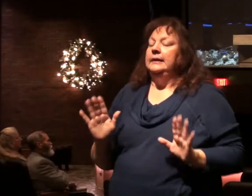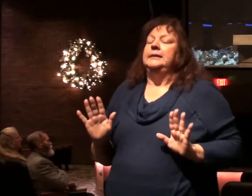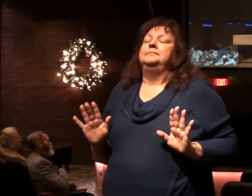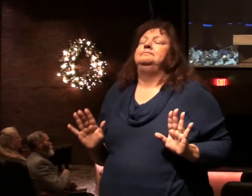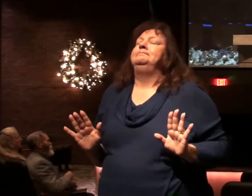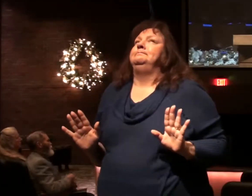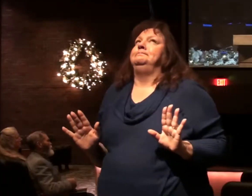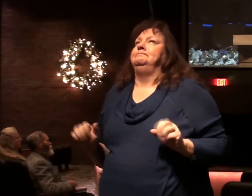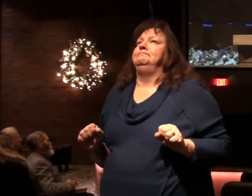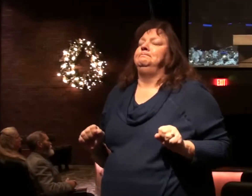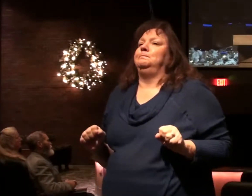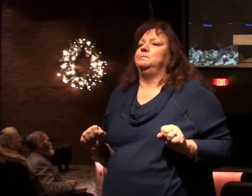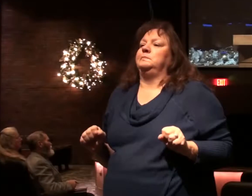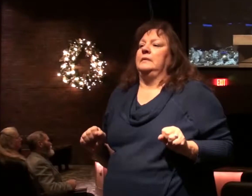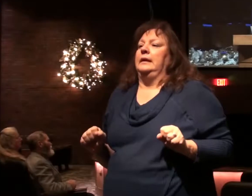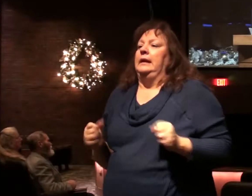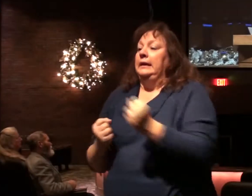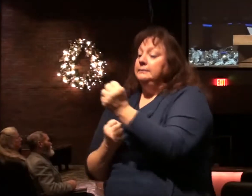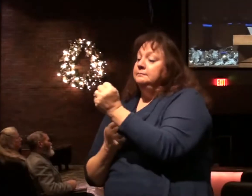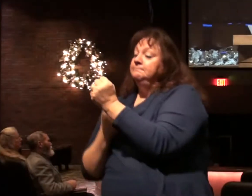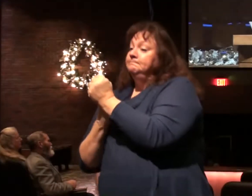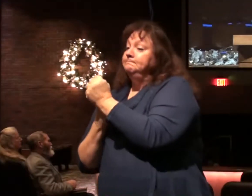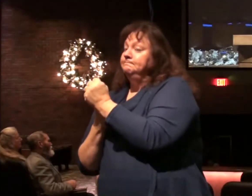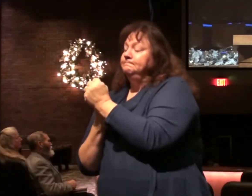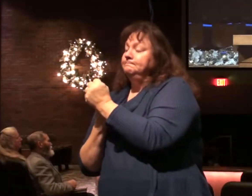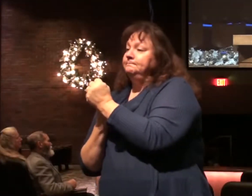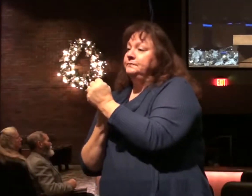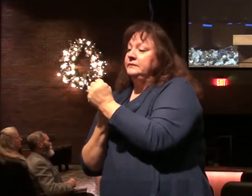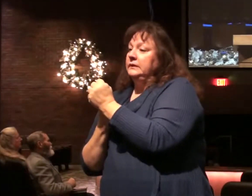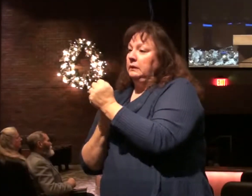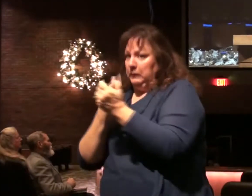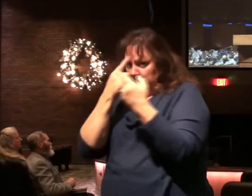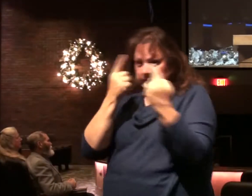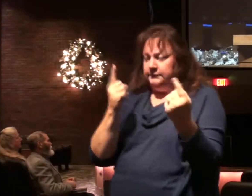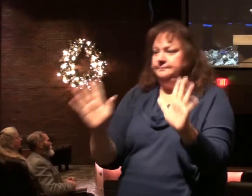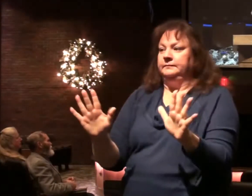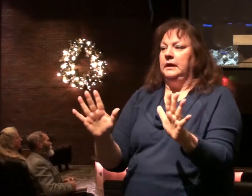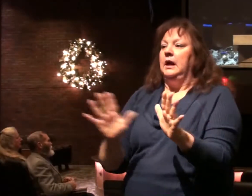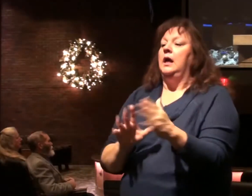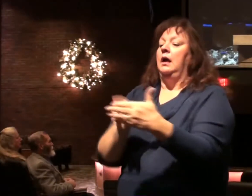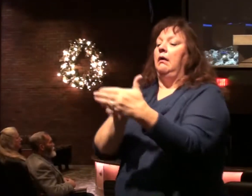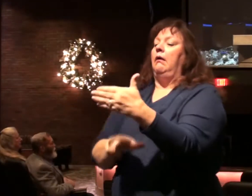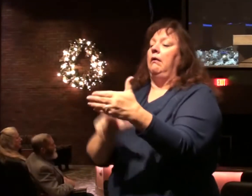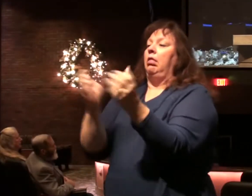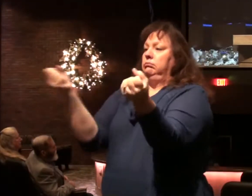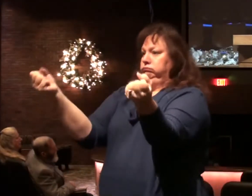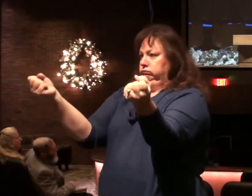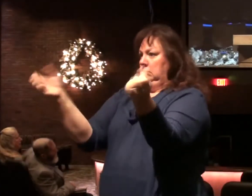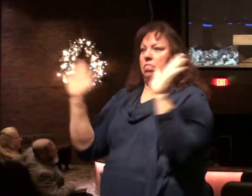supporting or disagreeing, I'm just reading the article.